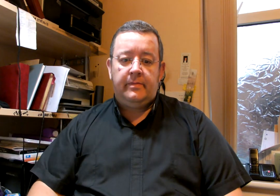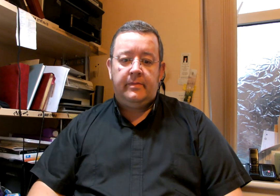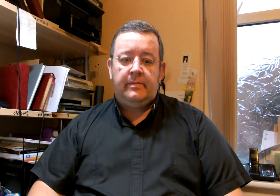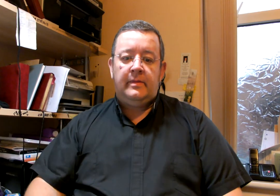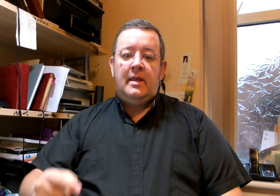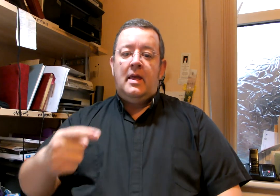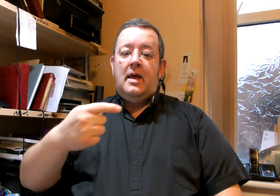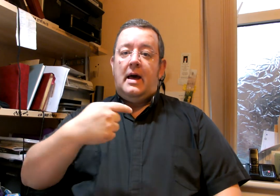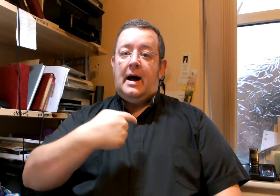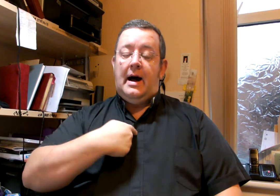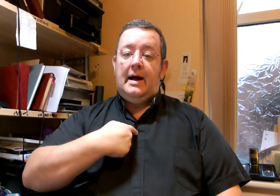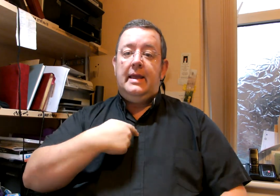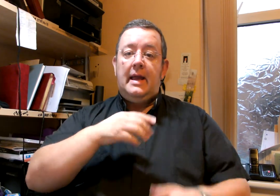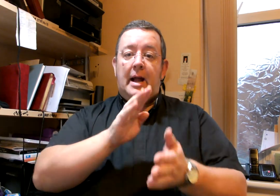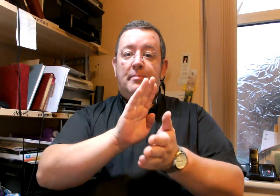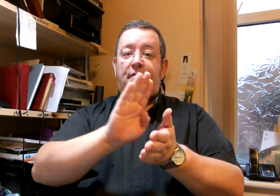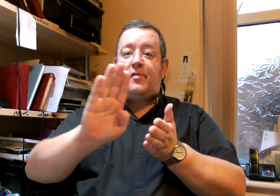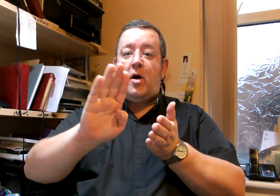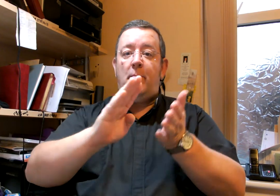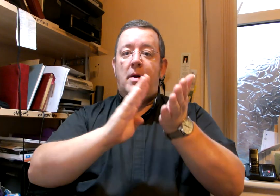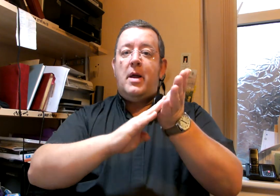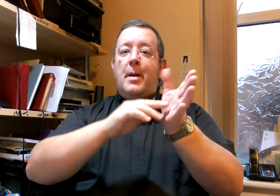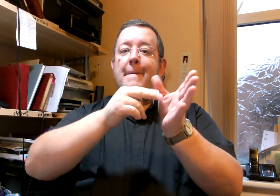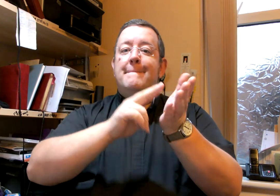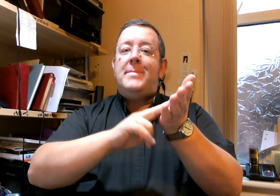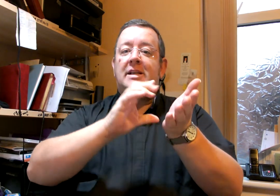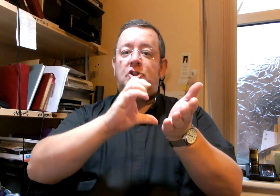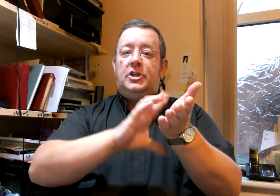I am from Manchester